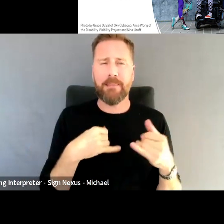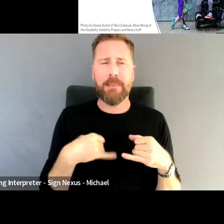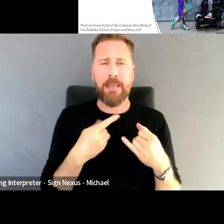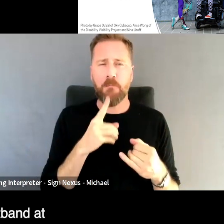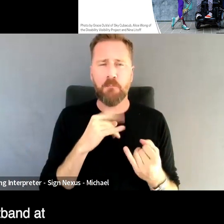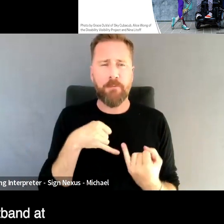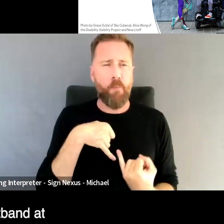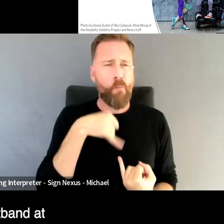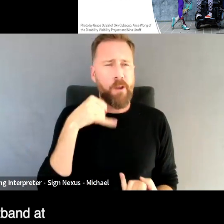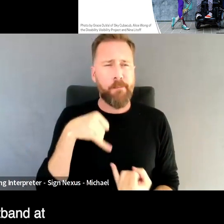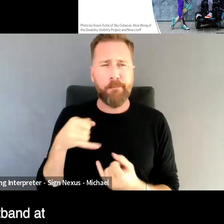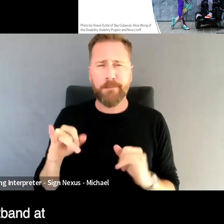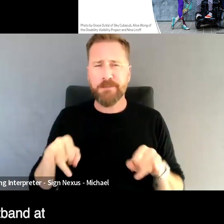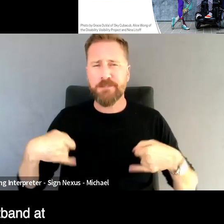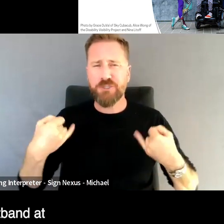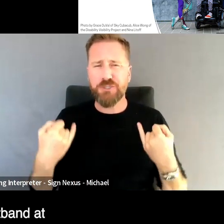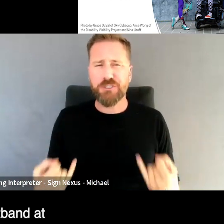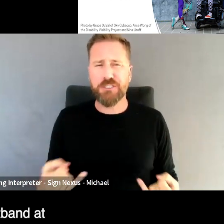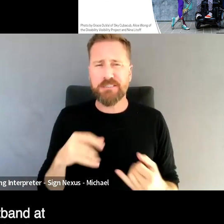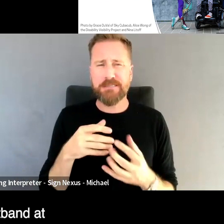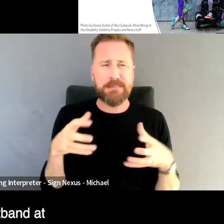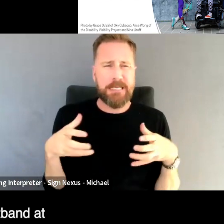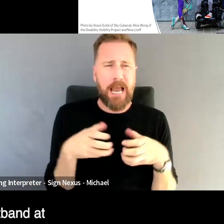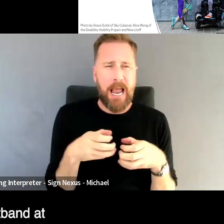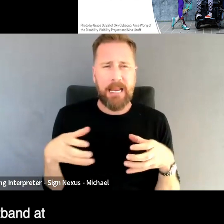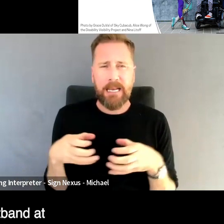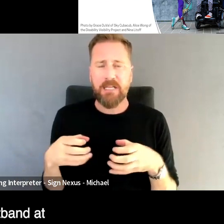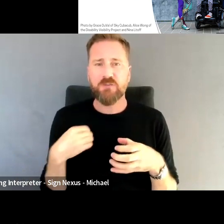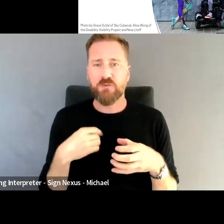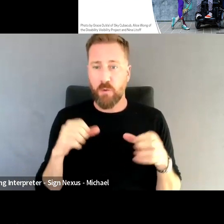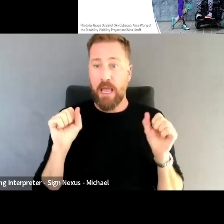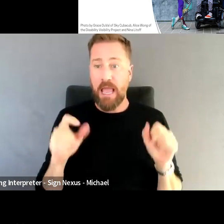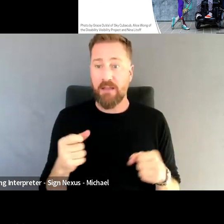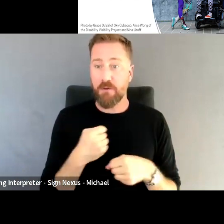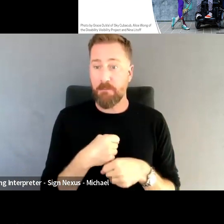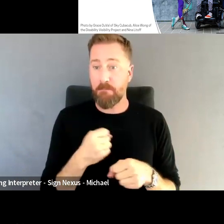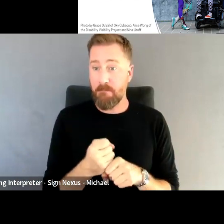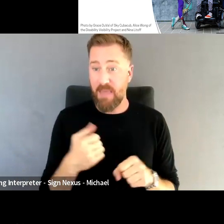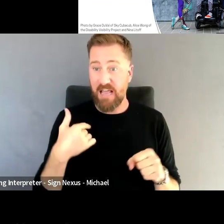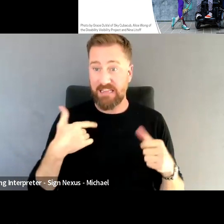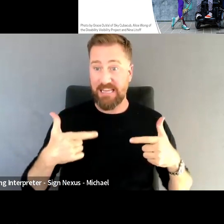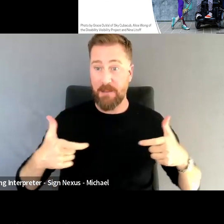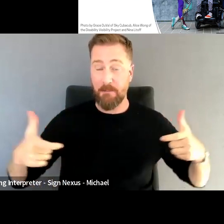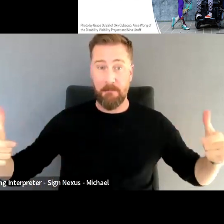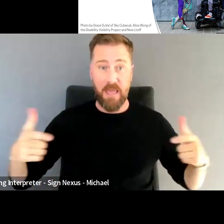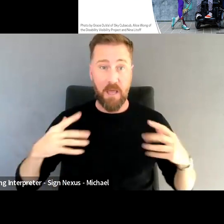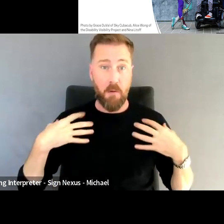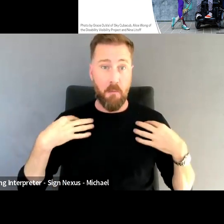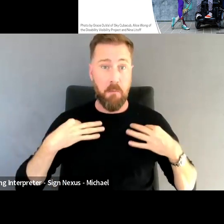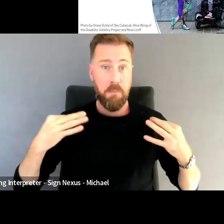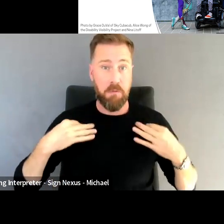soft waistbands or like no waistband at all like the unitards or like this muscle poof jumpsuit.